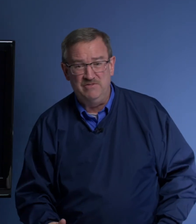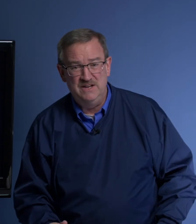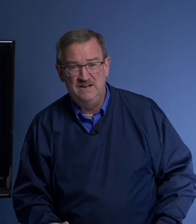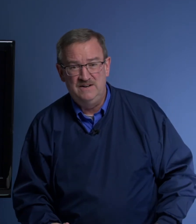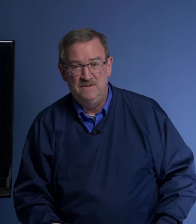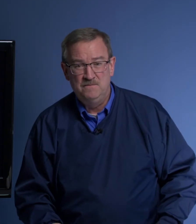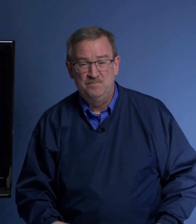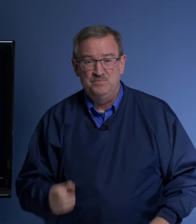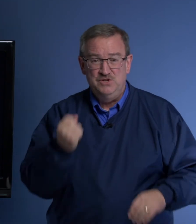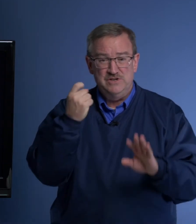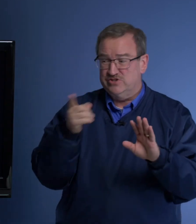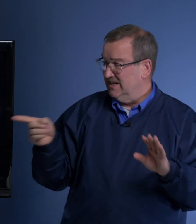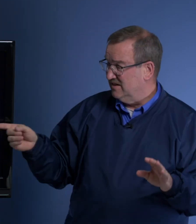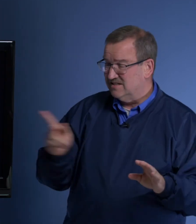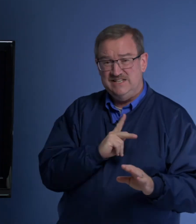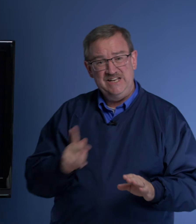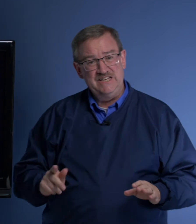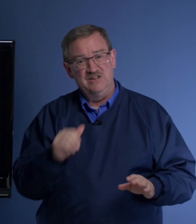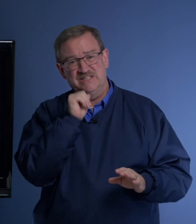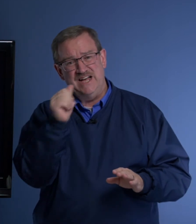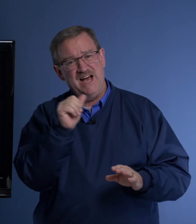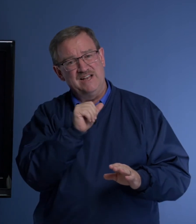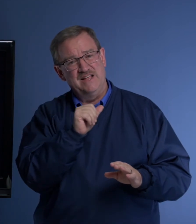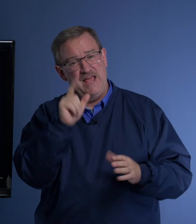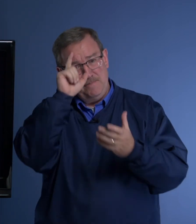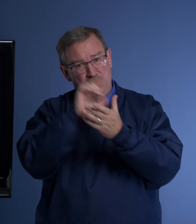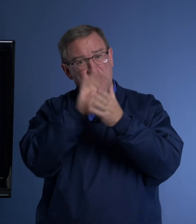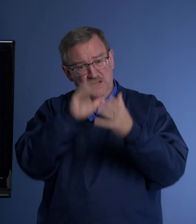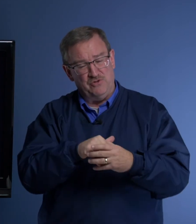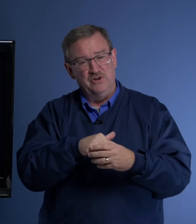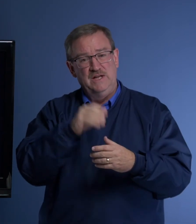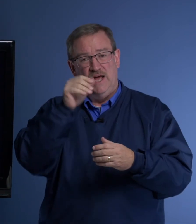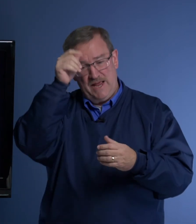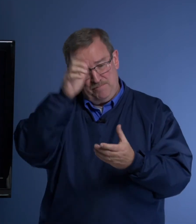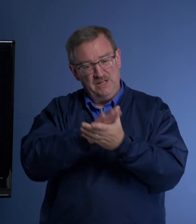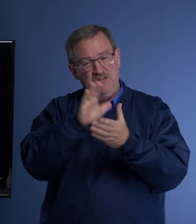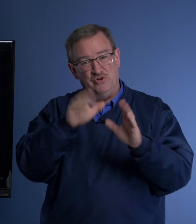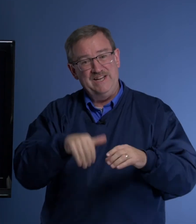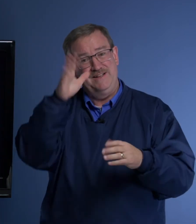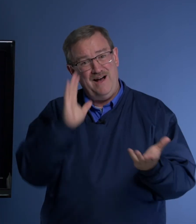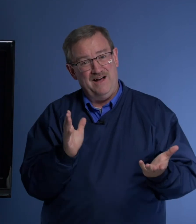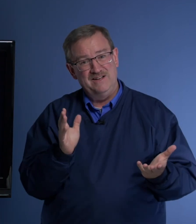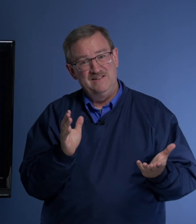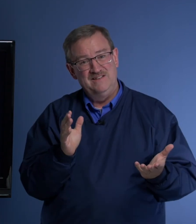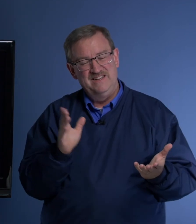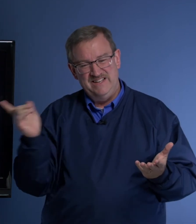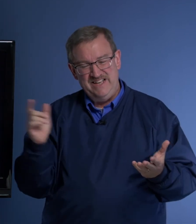it. You understand this king is not a believer, a believer in God. He